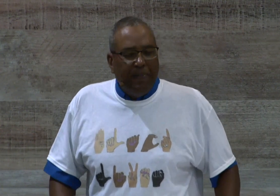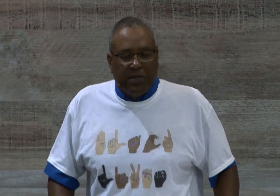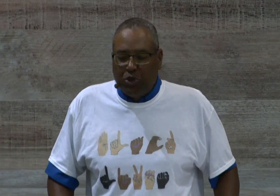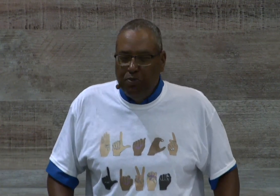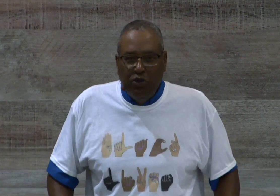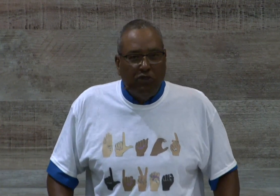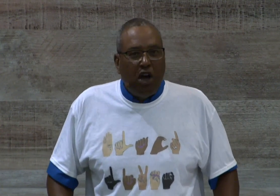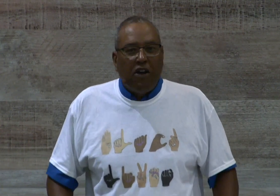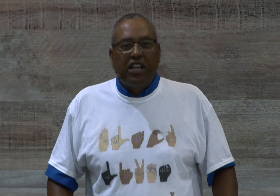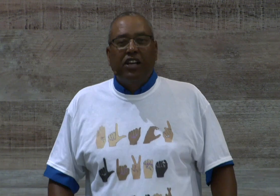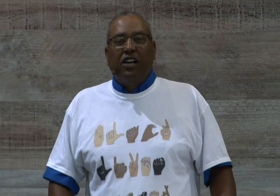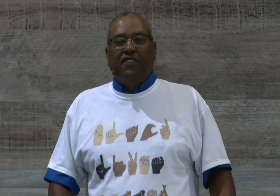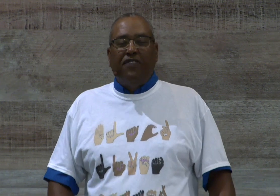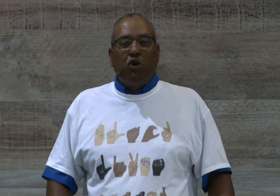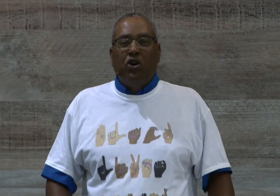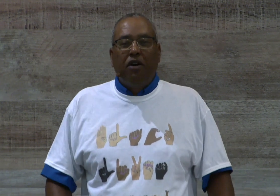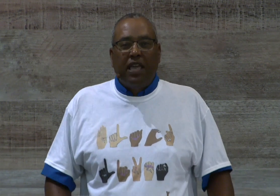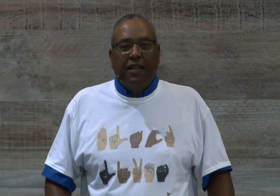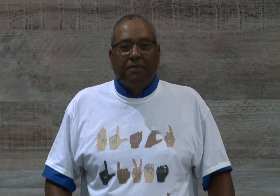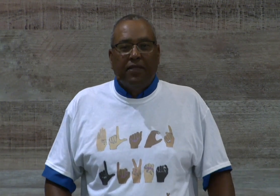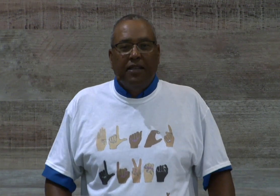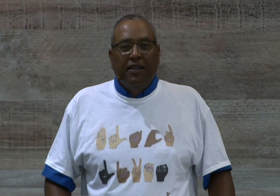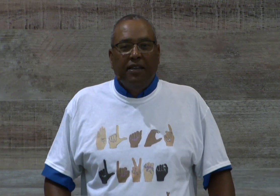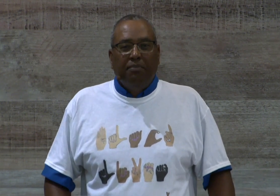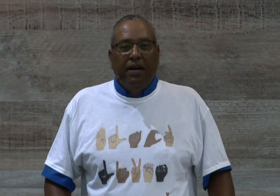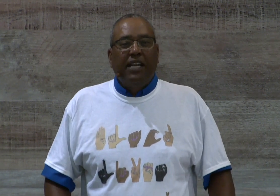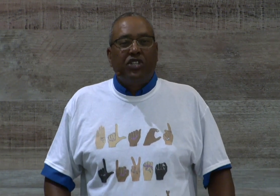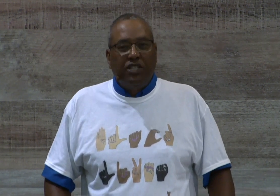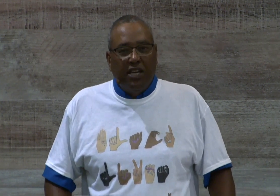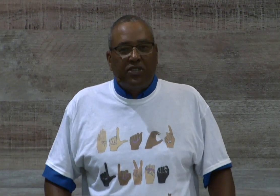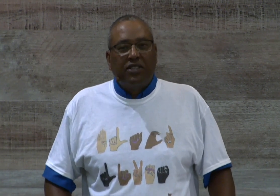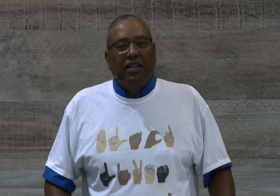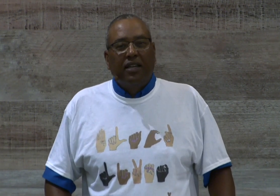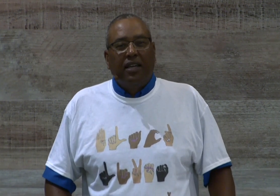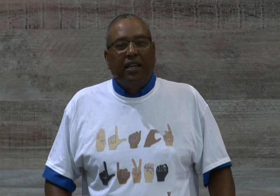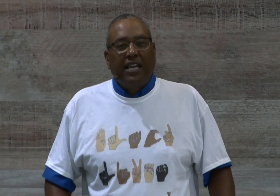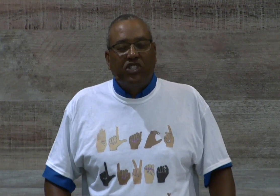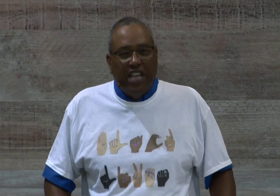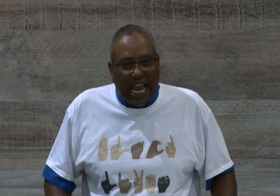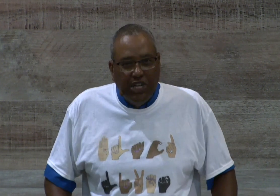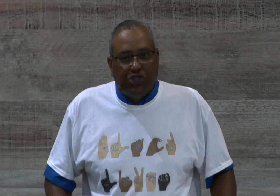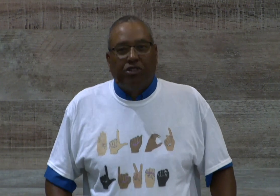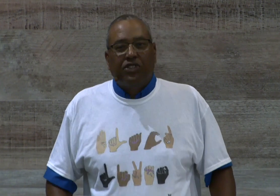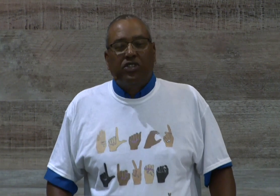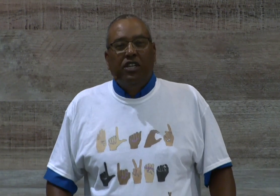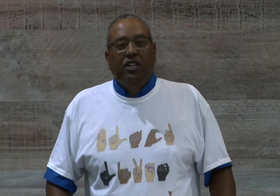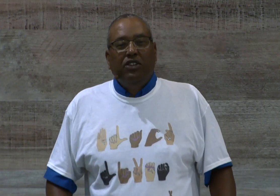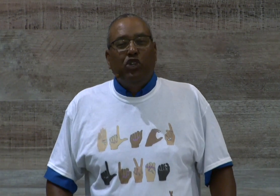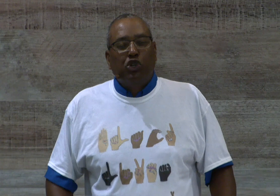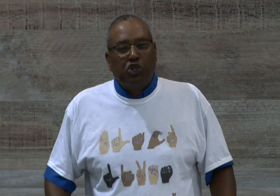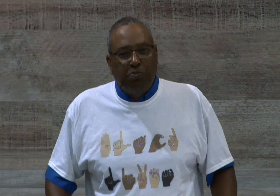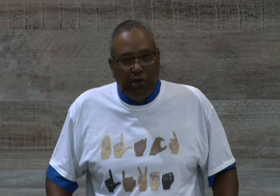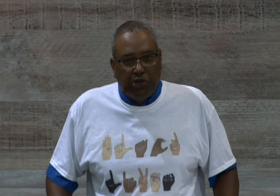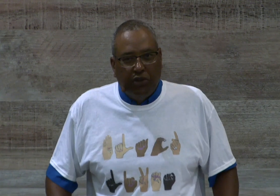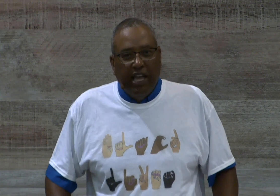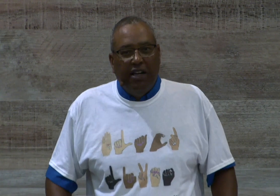some smooth talking, good looking folk doing it, but it's just as dangerous to your spiritual health